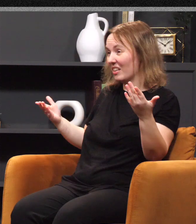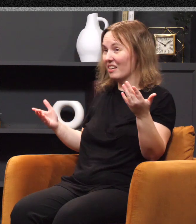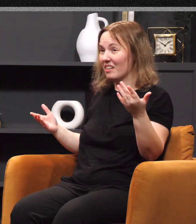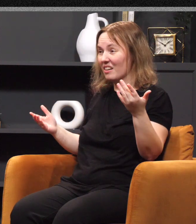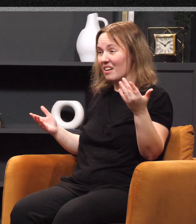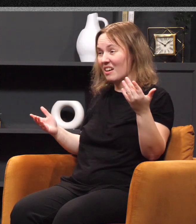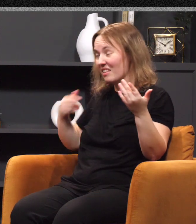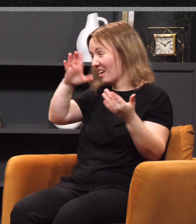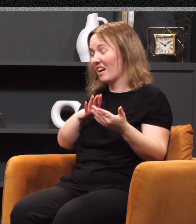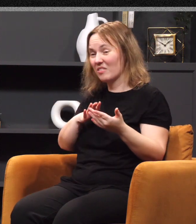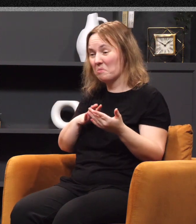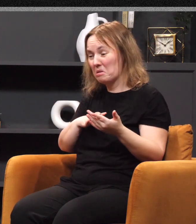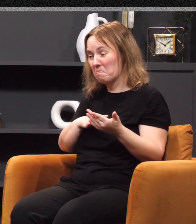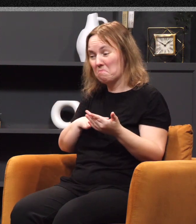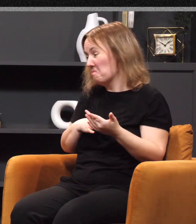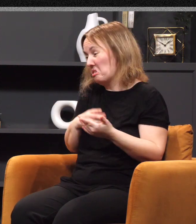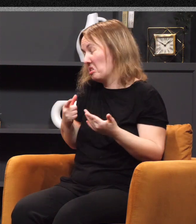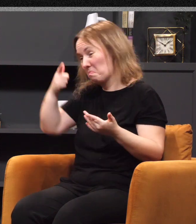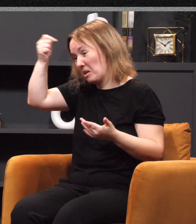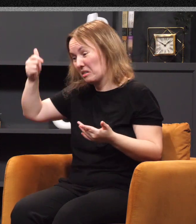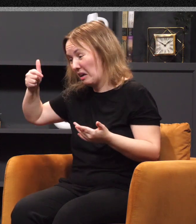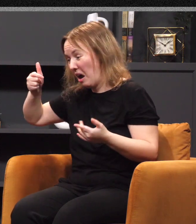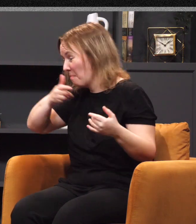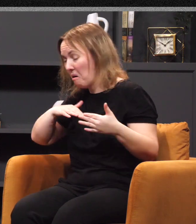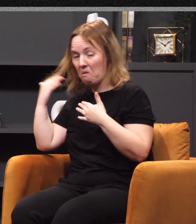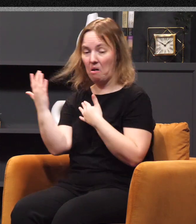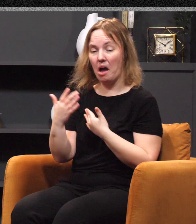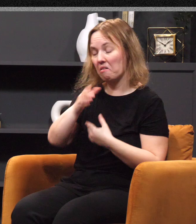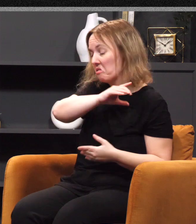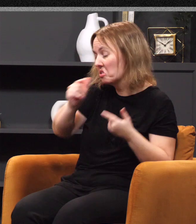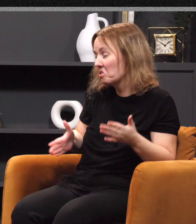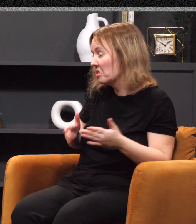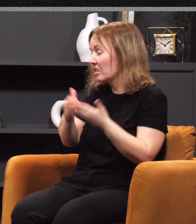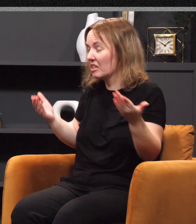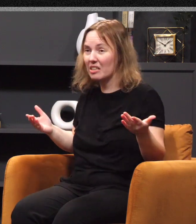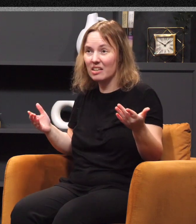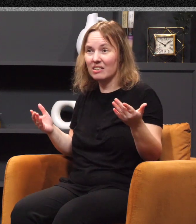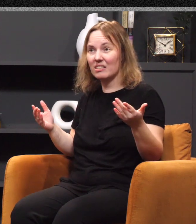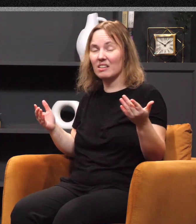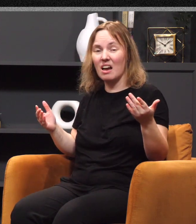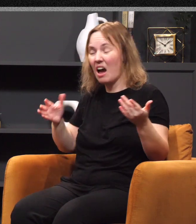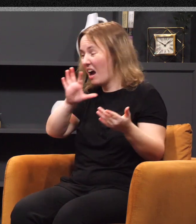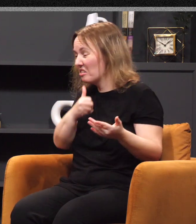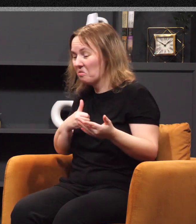osmosis. You know, I'm around Christian things. I talk Christian. I don't do most of the things that Christian aren't supposed. Whatever.